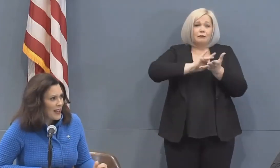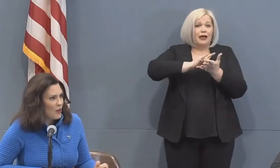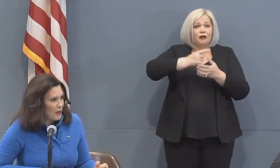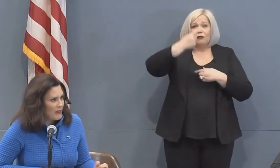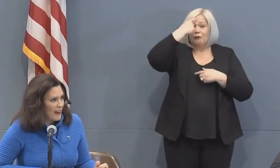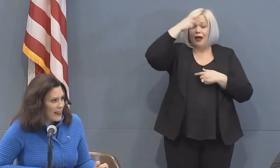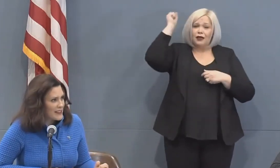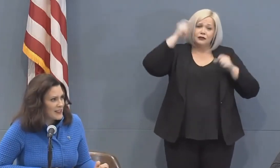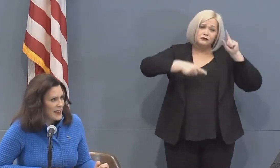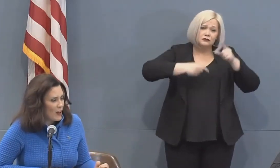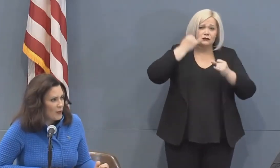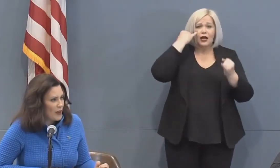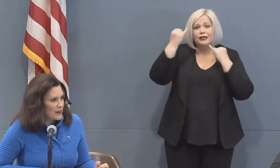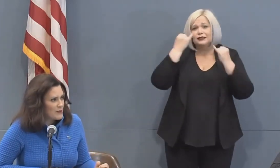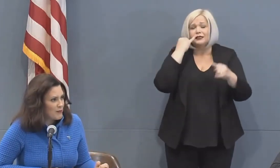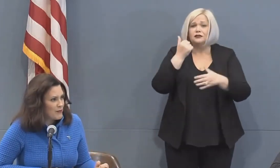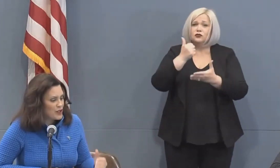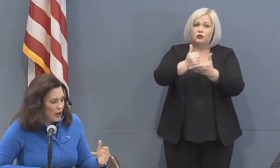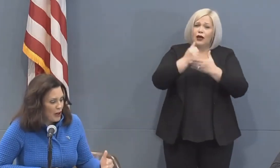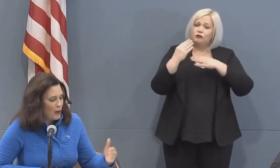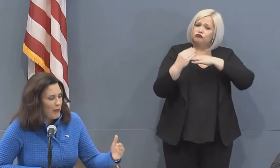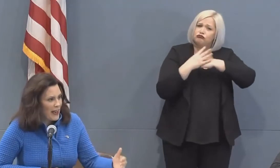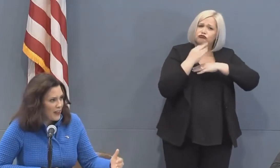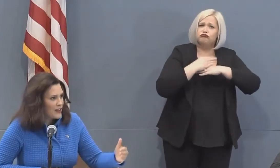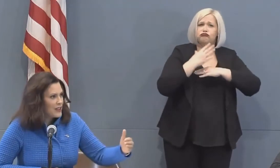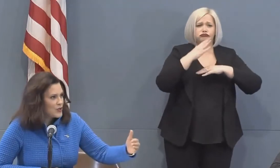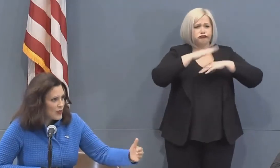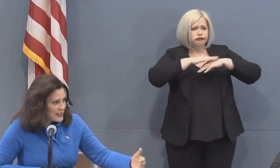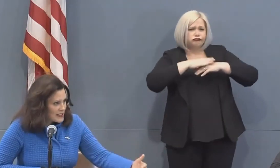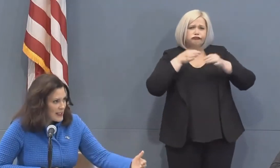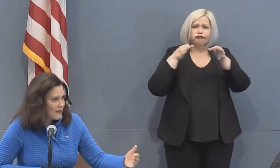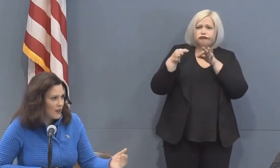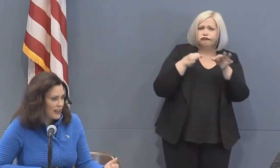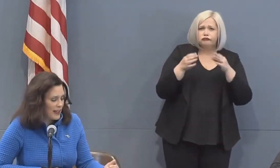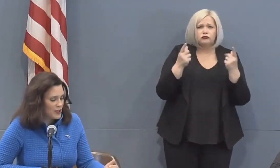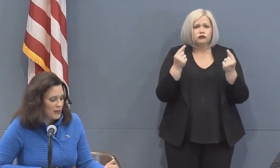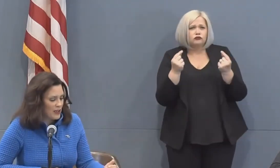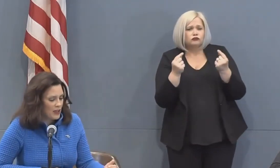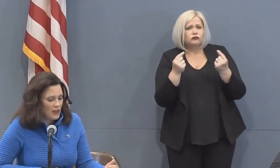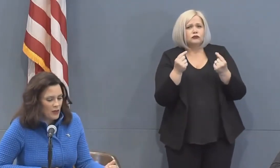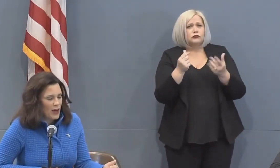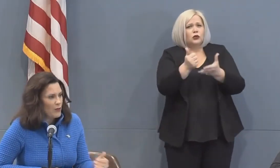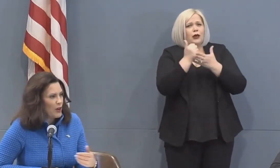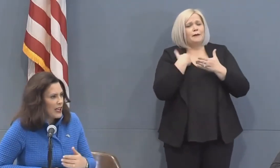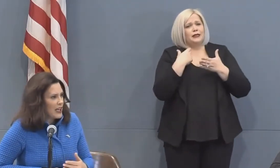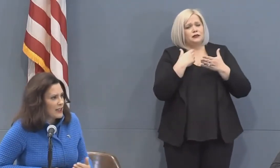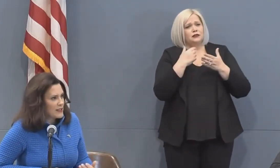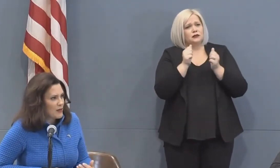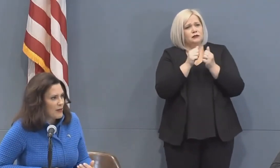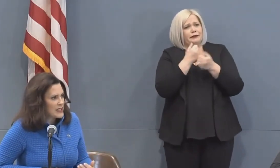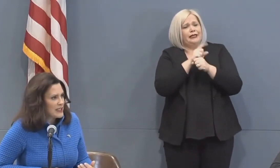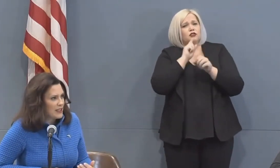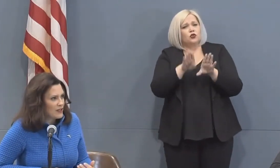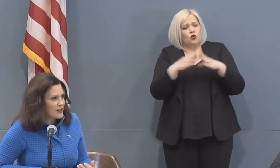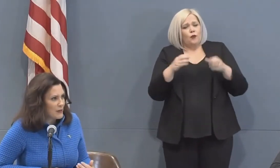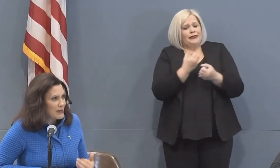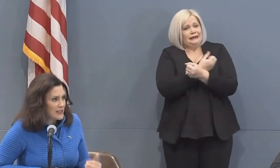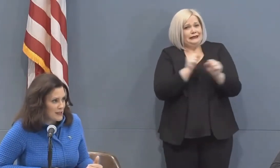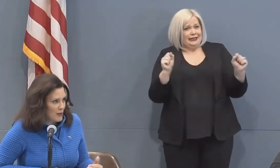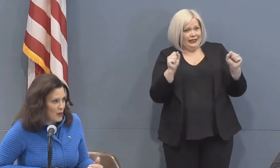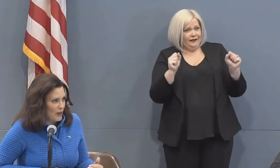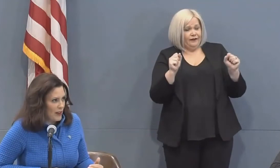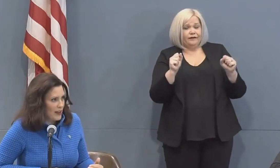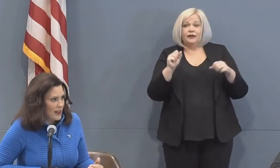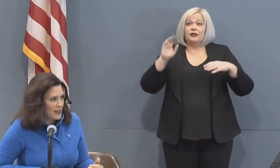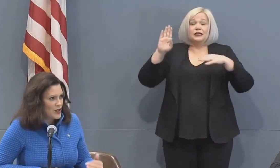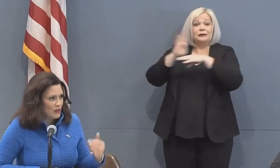field to help advise and help us chart our path toward a safe re-engagement we are bringing in some of the best leaders in the